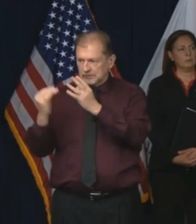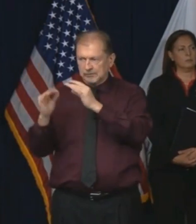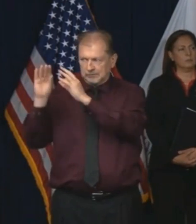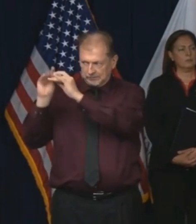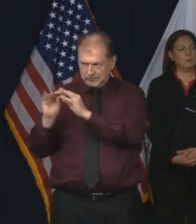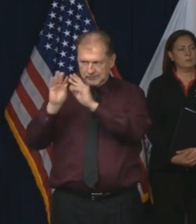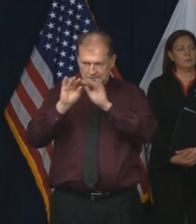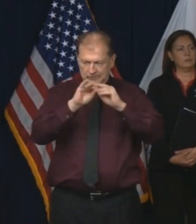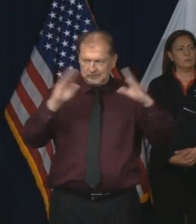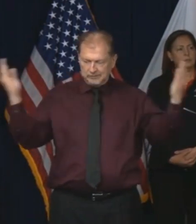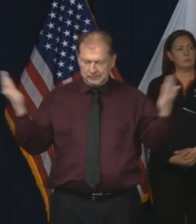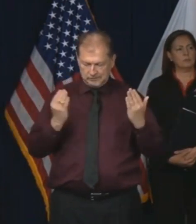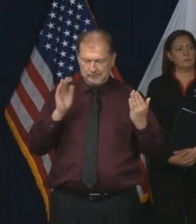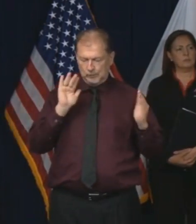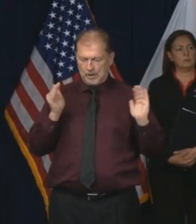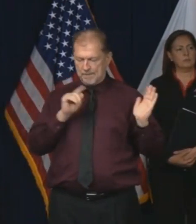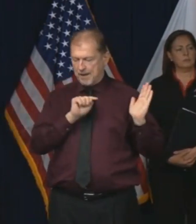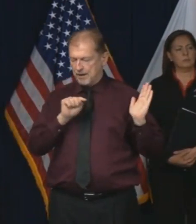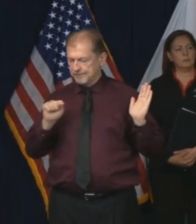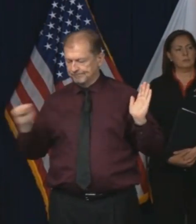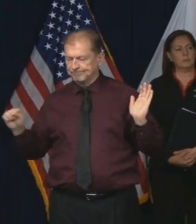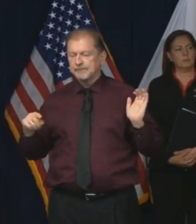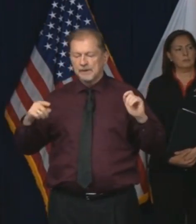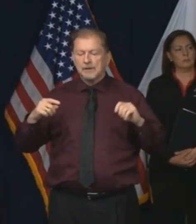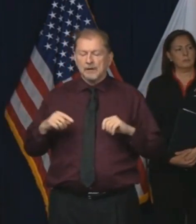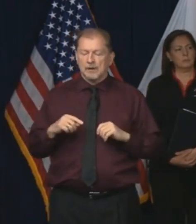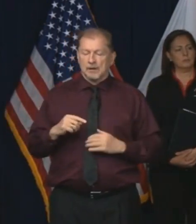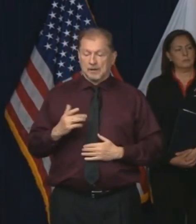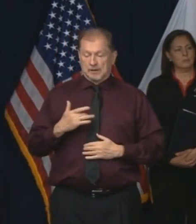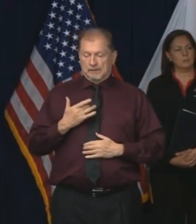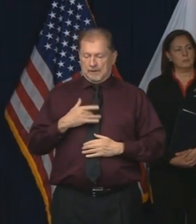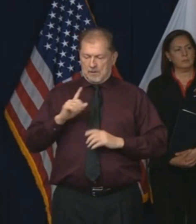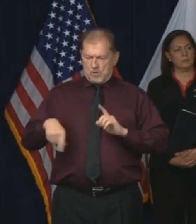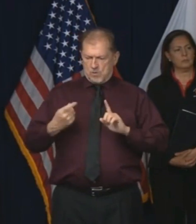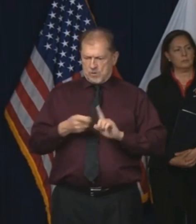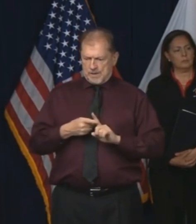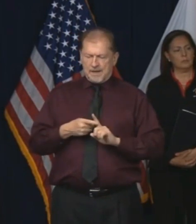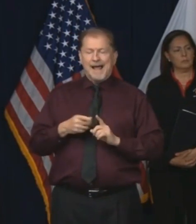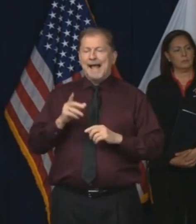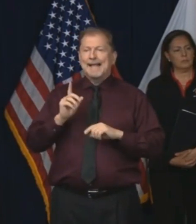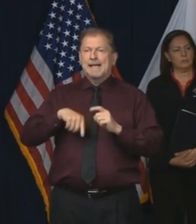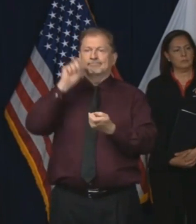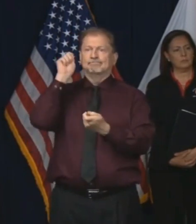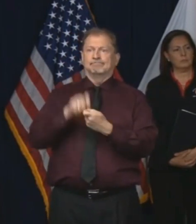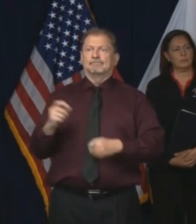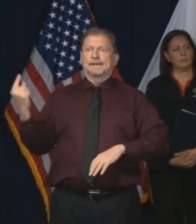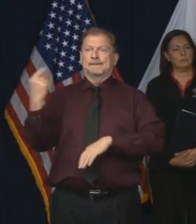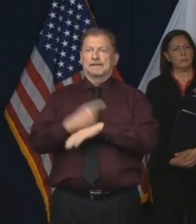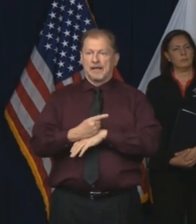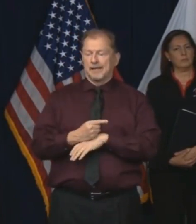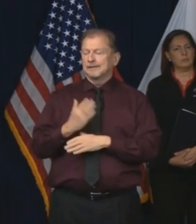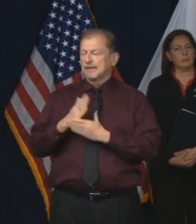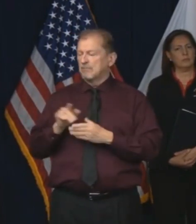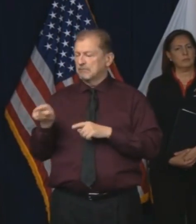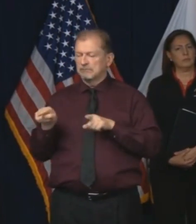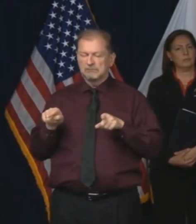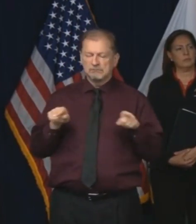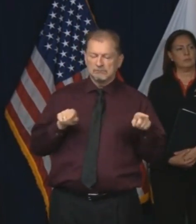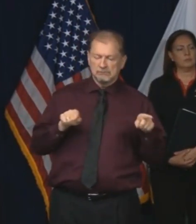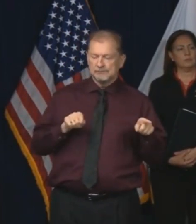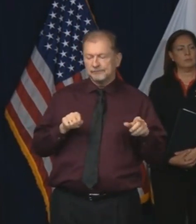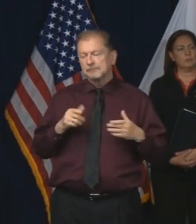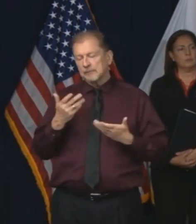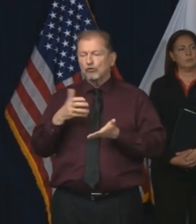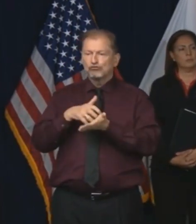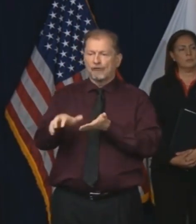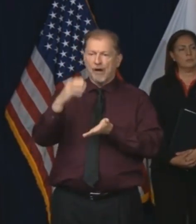by experts at modeling and statistics, and so they can be a little off. But